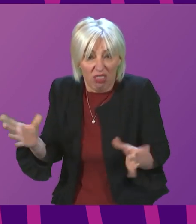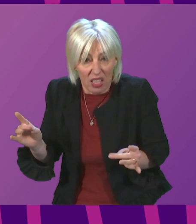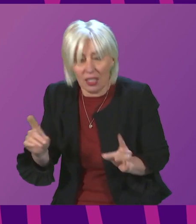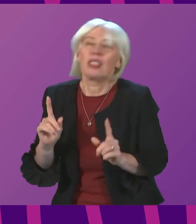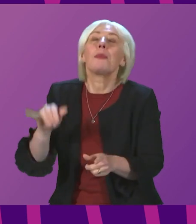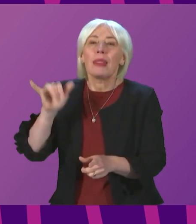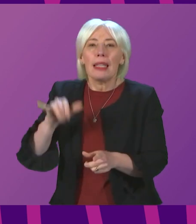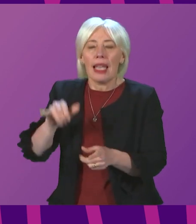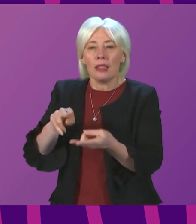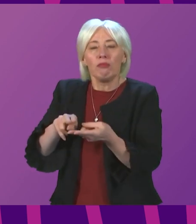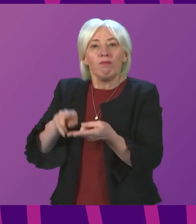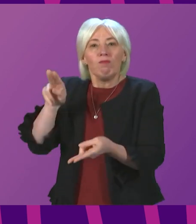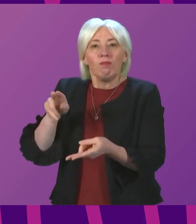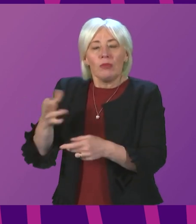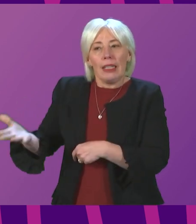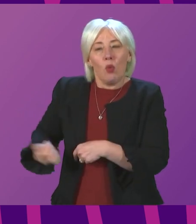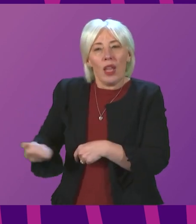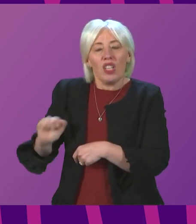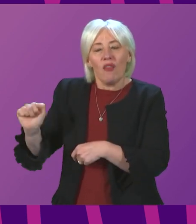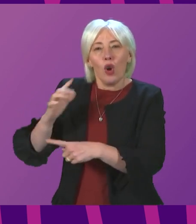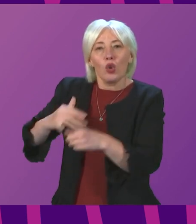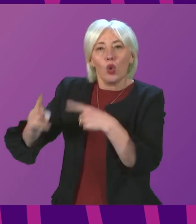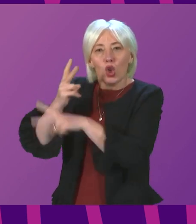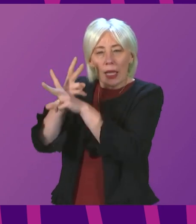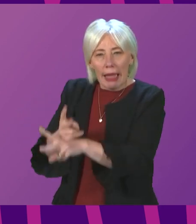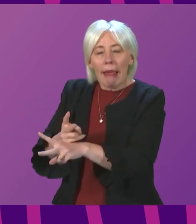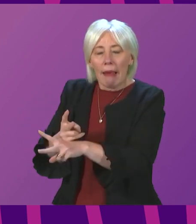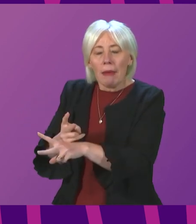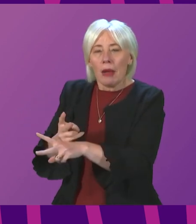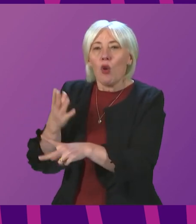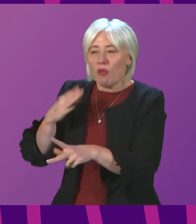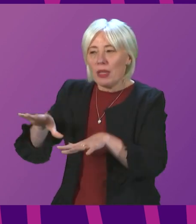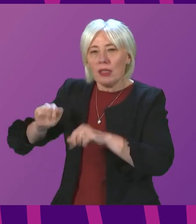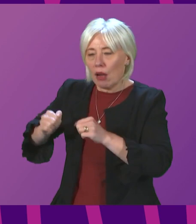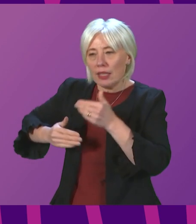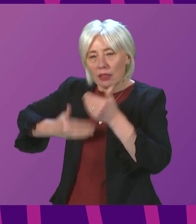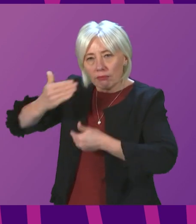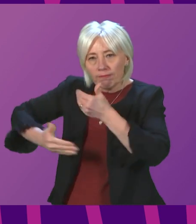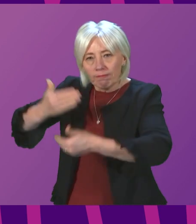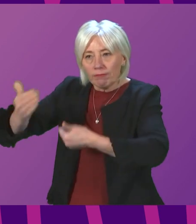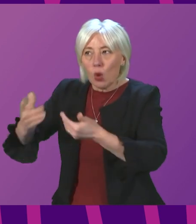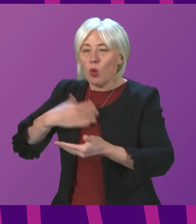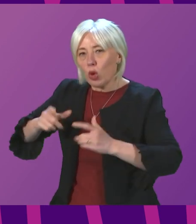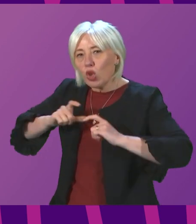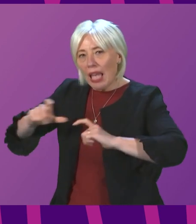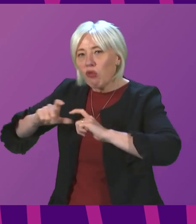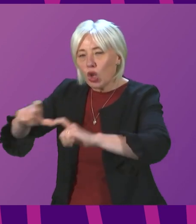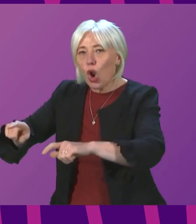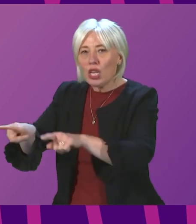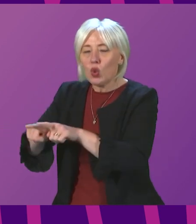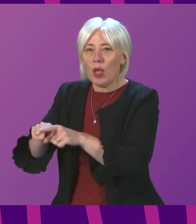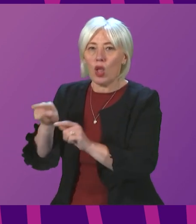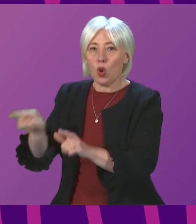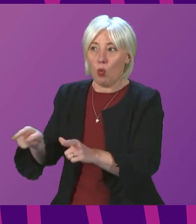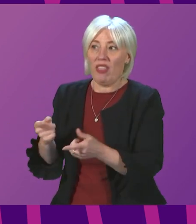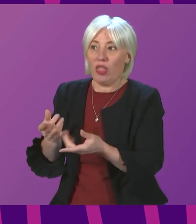the wages of social care workers and have taken steps to do that and want to continue to do that as resources